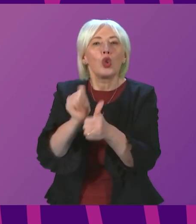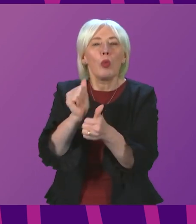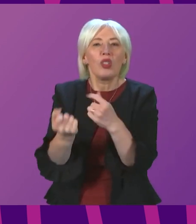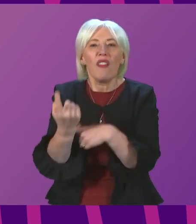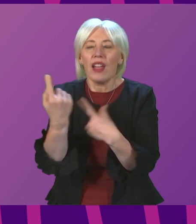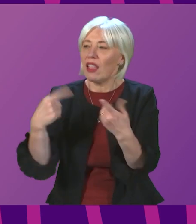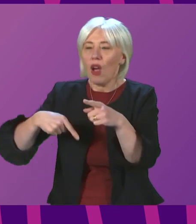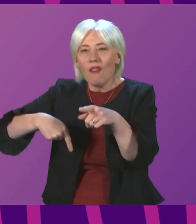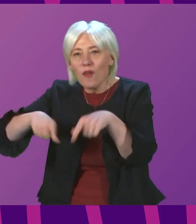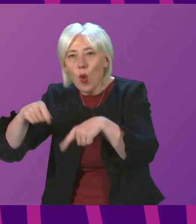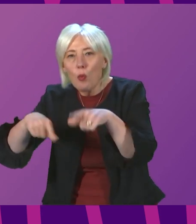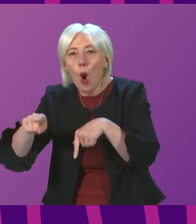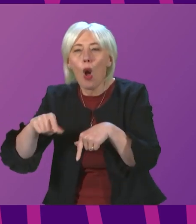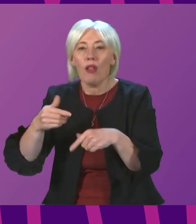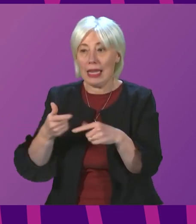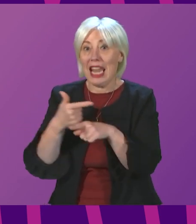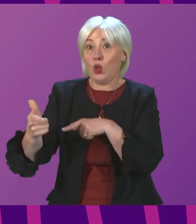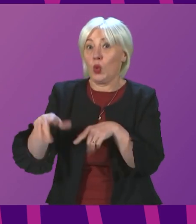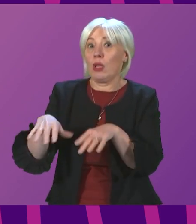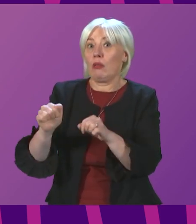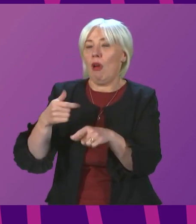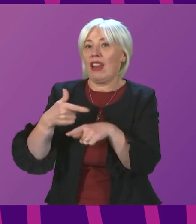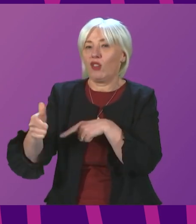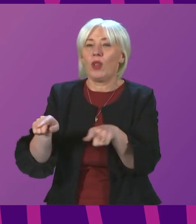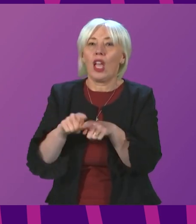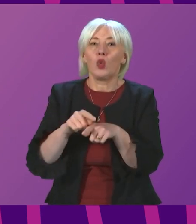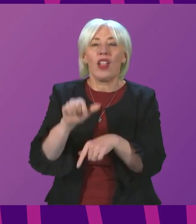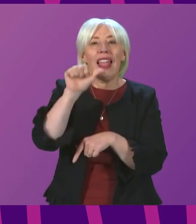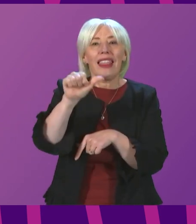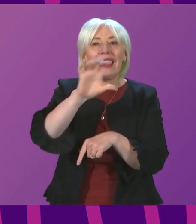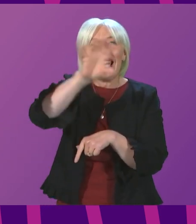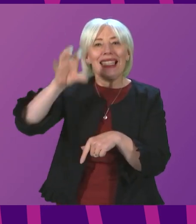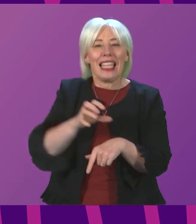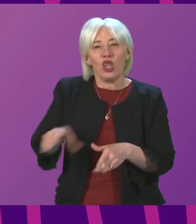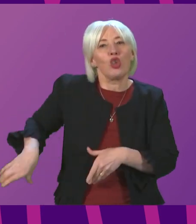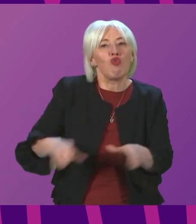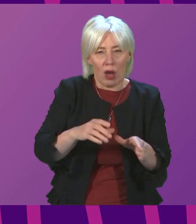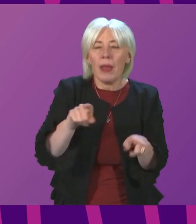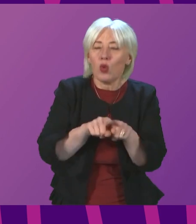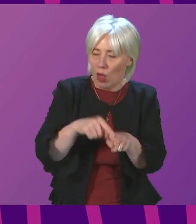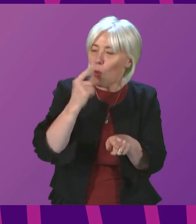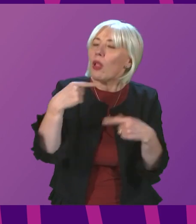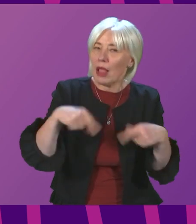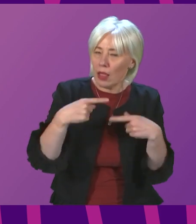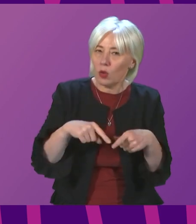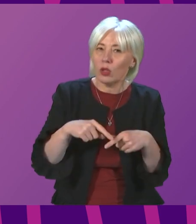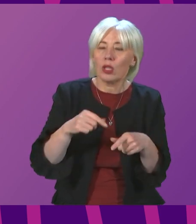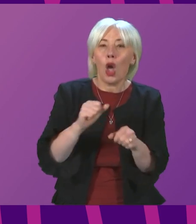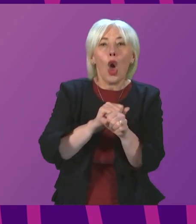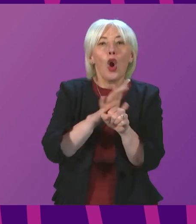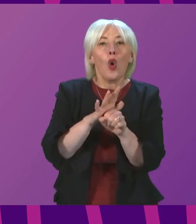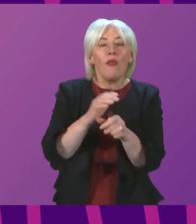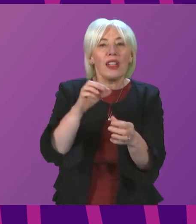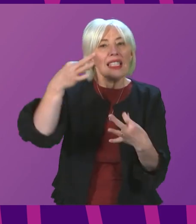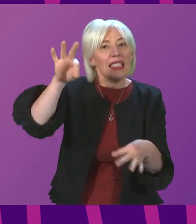football fixtures scheduled for early next week and the forthcoming Six Nations rugby matches. The COVID certification scheme will remain in place